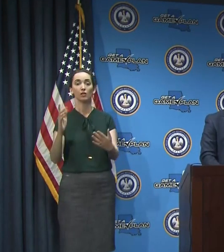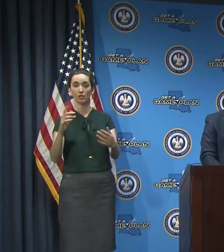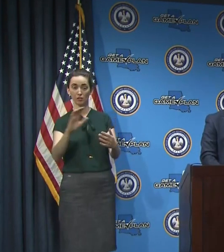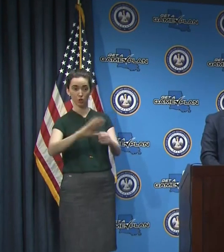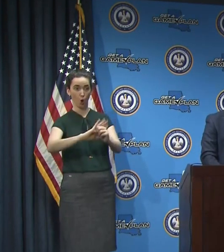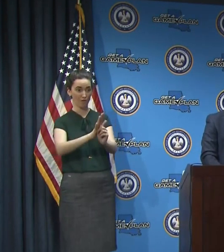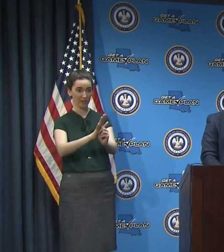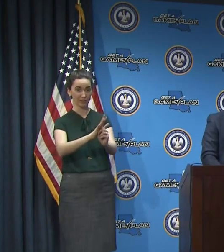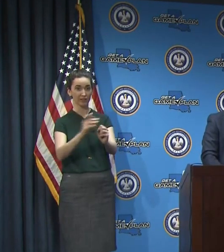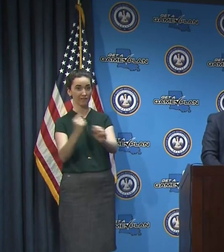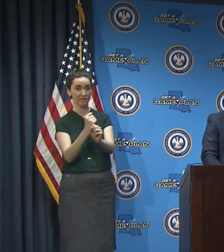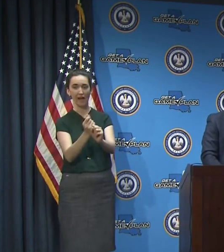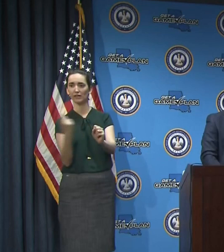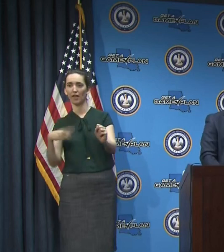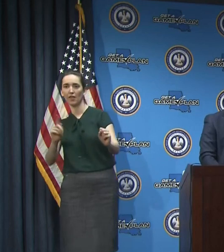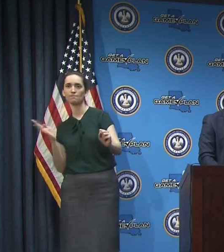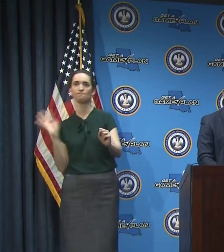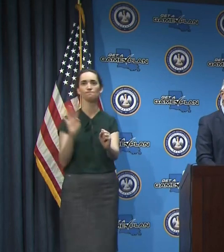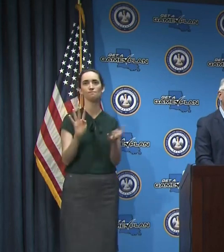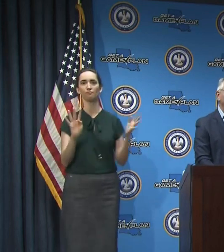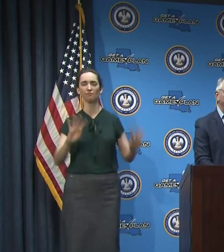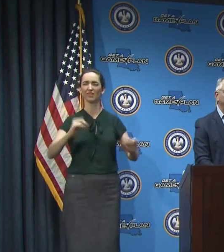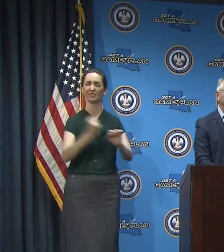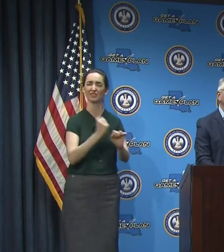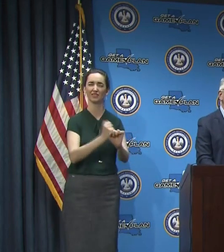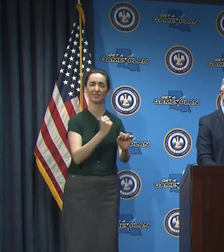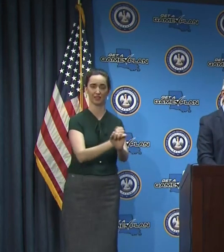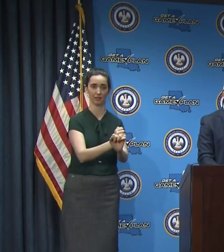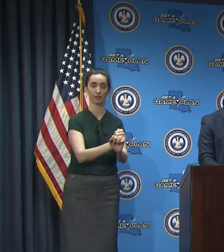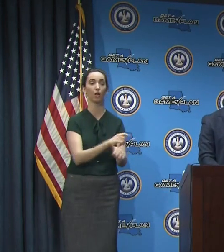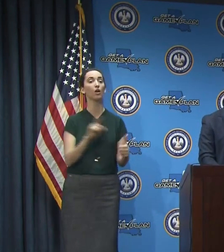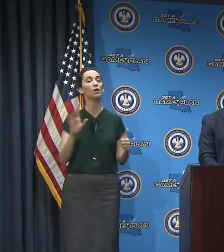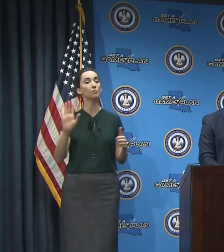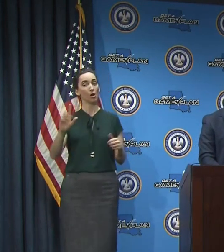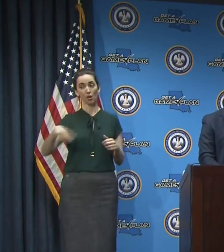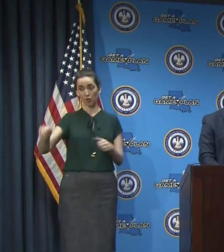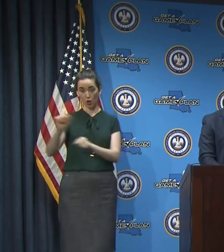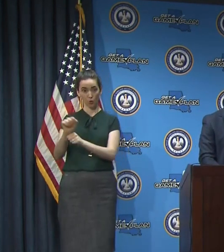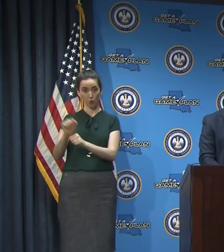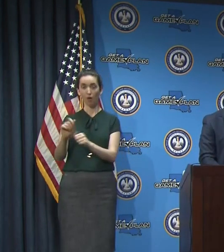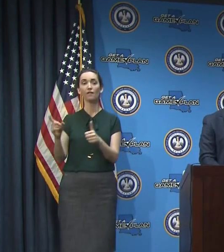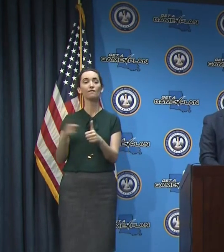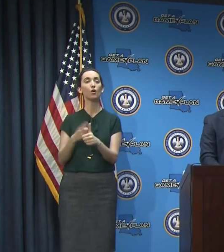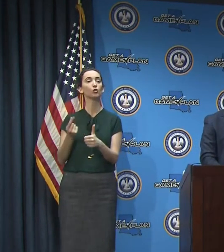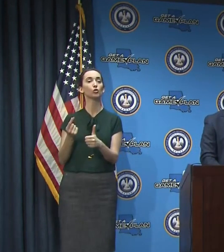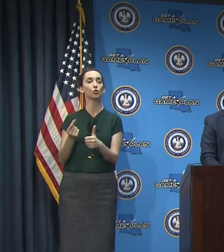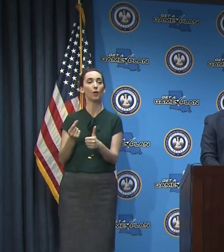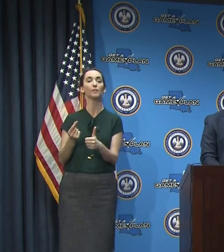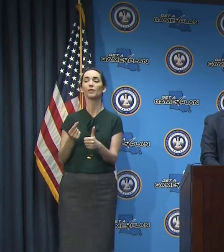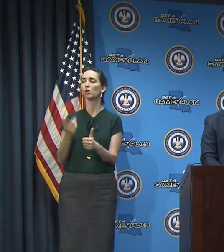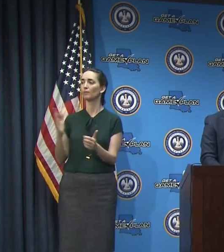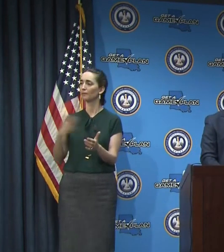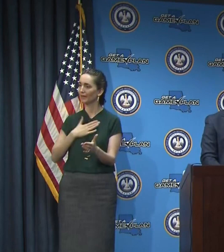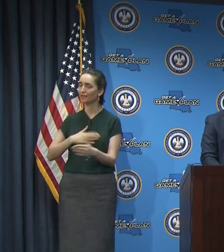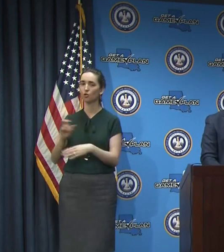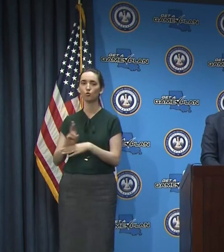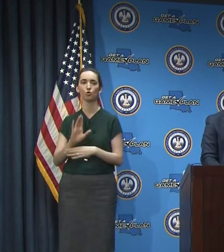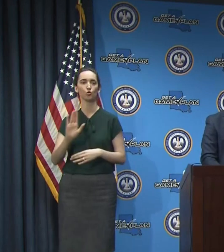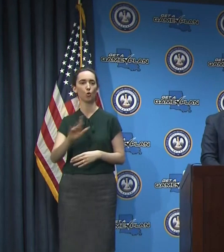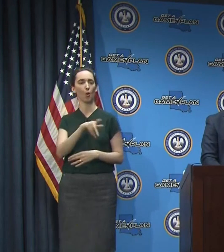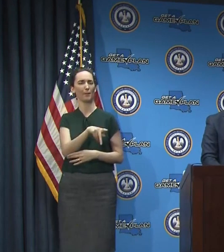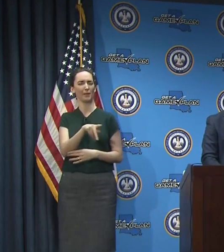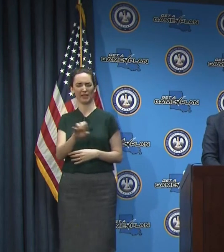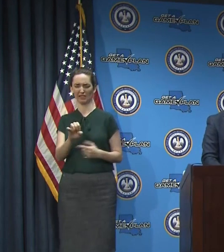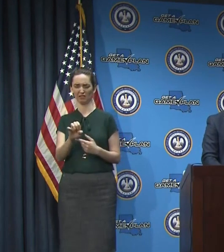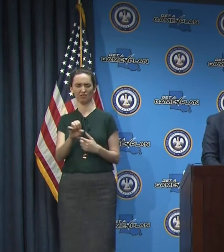First responders, first of all, we encourage them to use PPE and we're furnishing PPE as best we can to all of the parishes